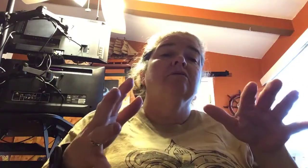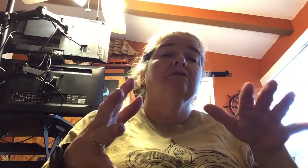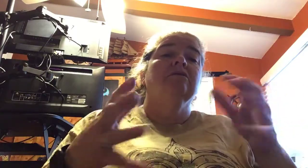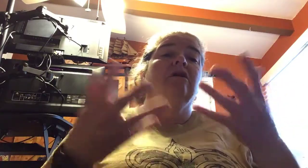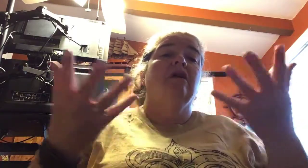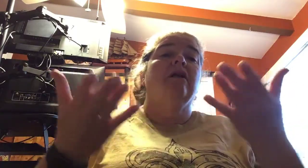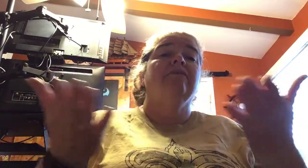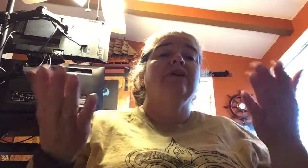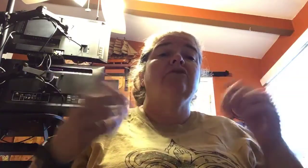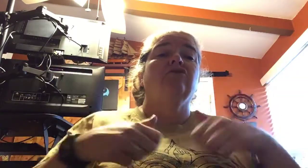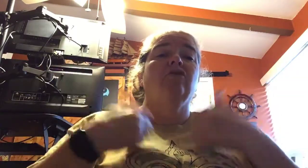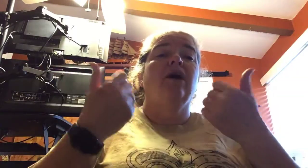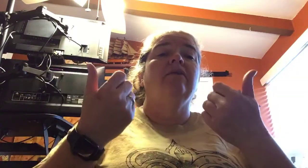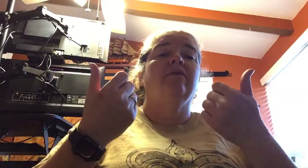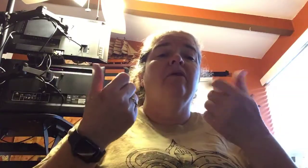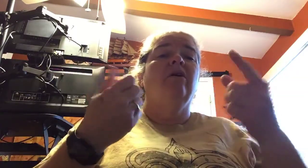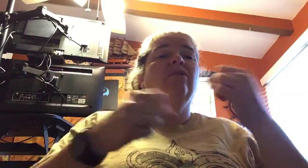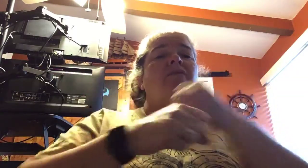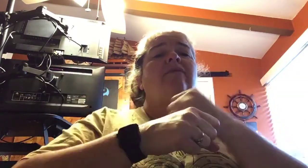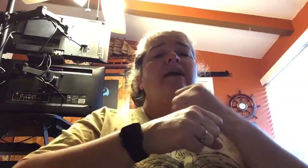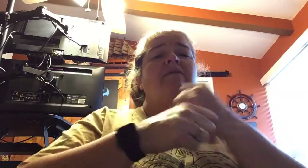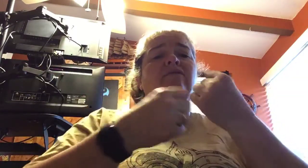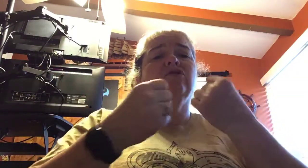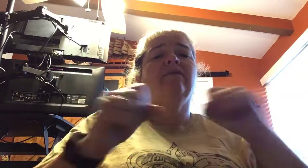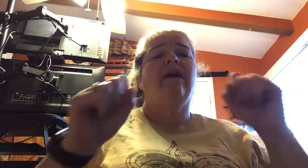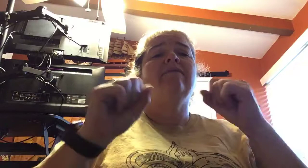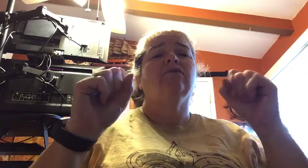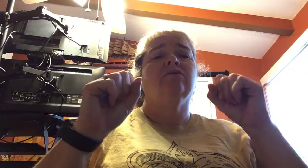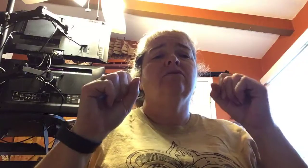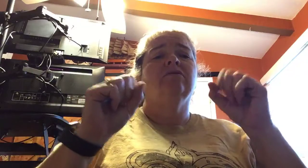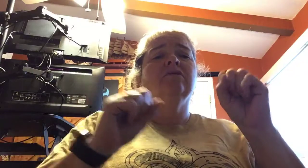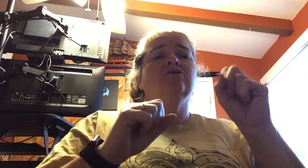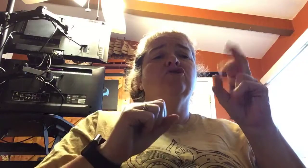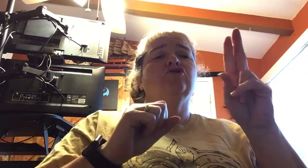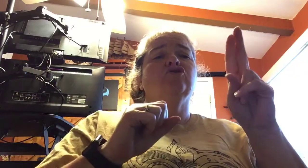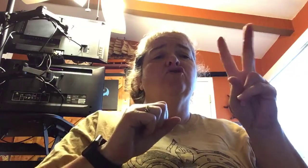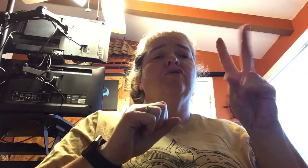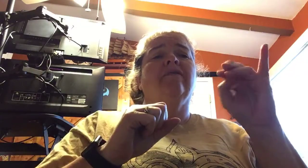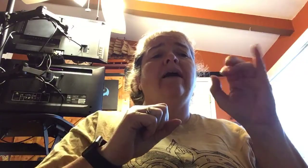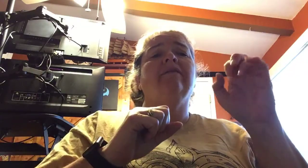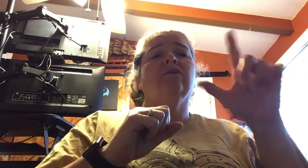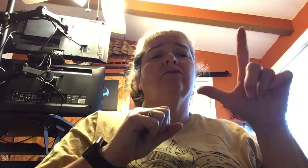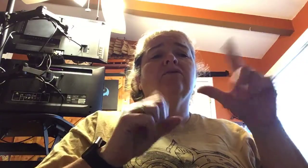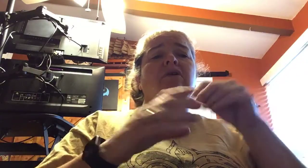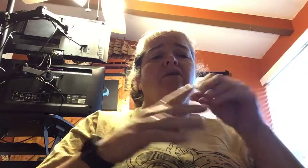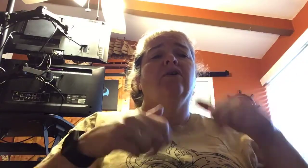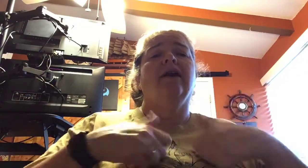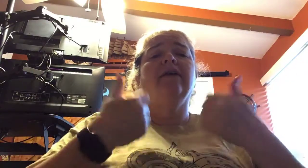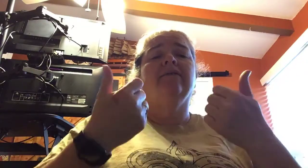a lot of things in their lives. They're fighting for survival. The survival of their lives.